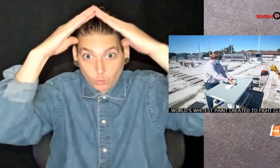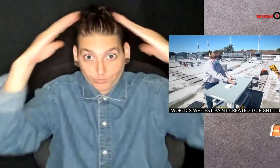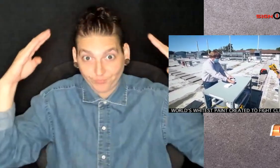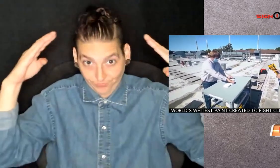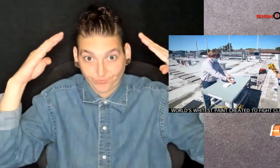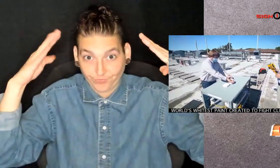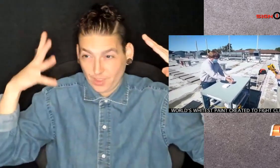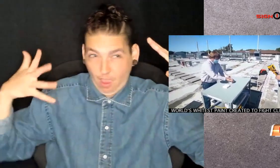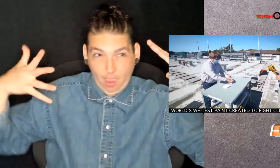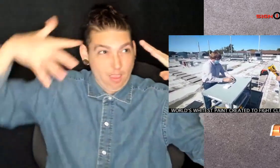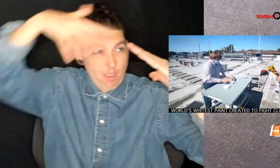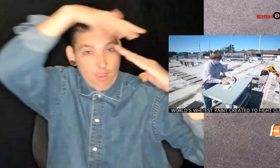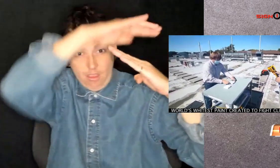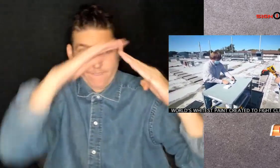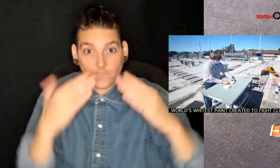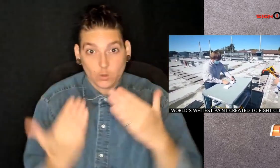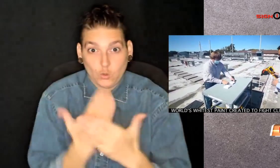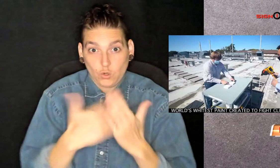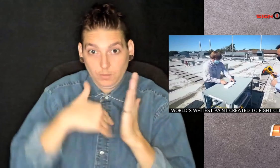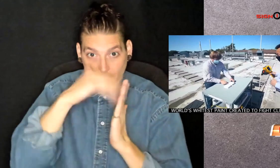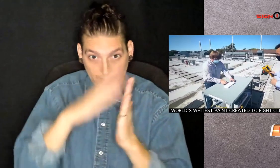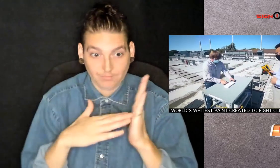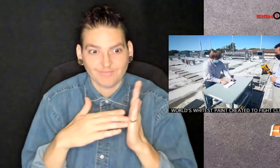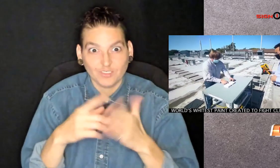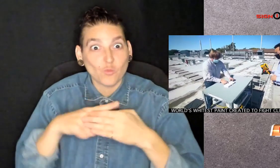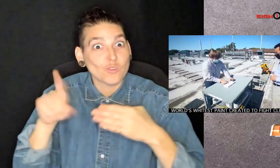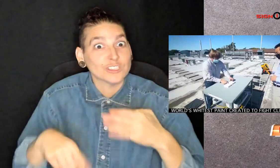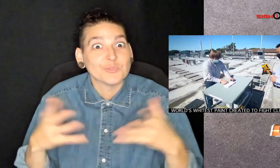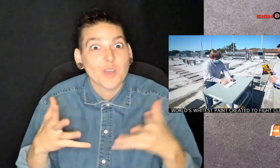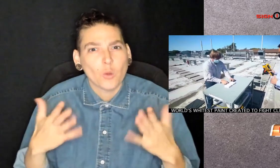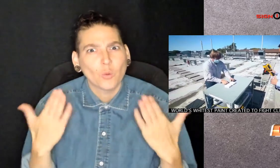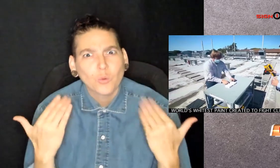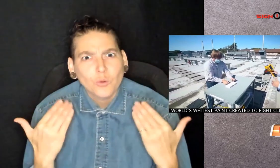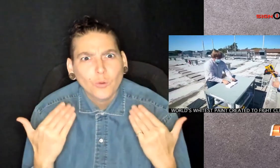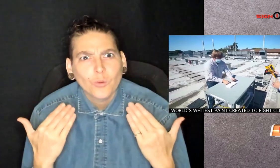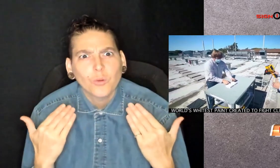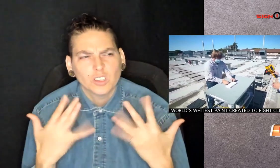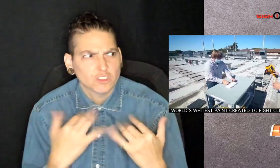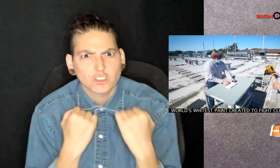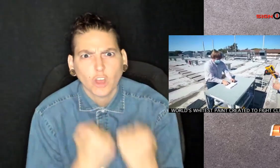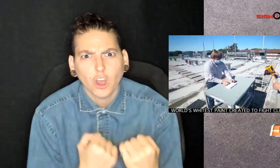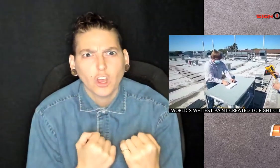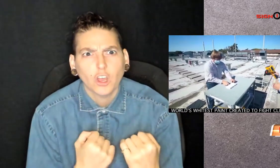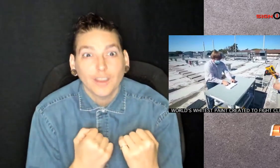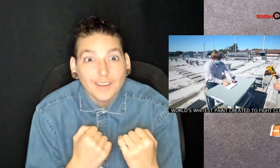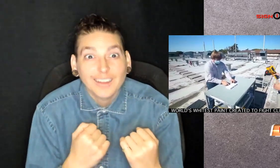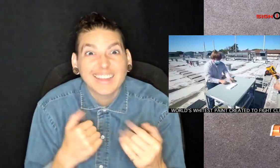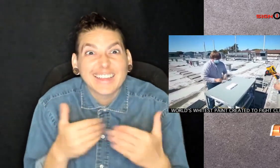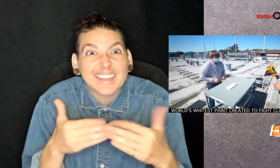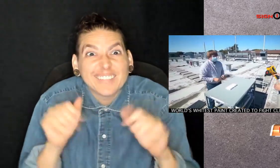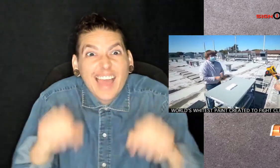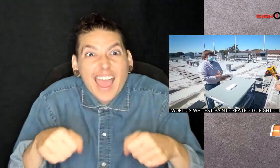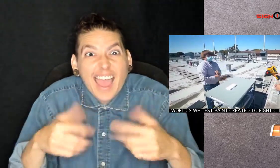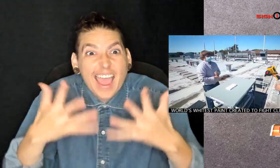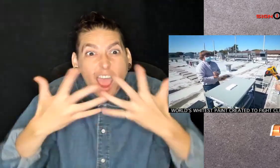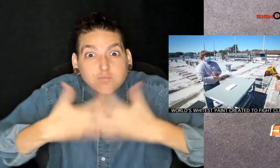which means if a roof is covered with the new paint, it could result in a cooling so strong